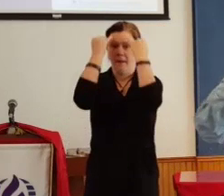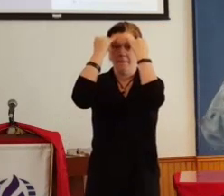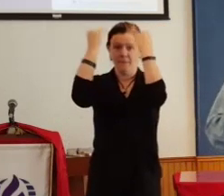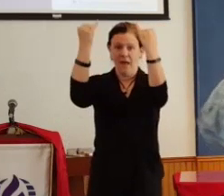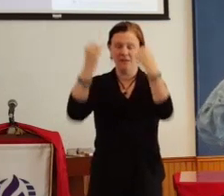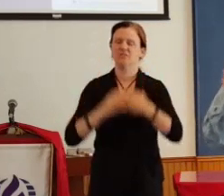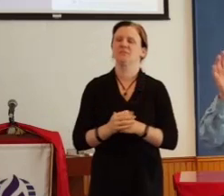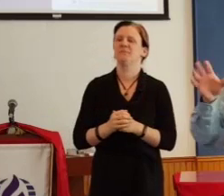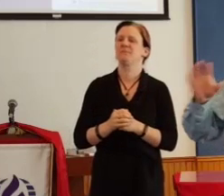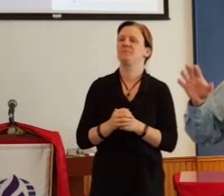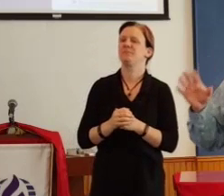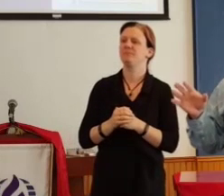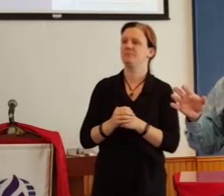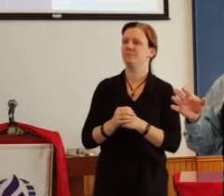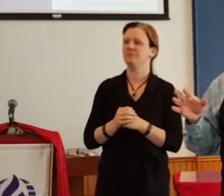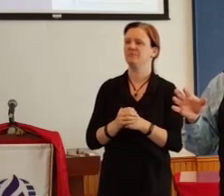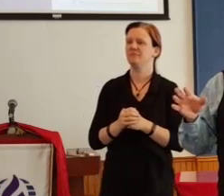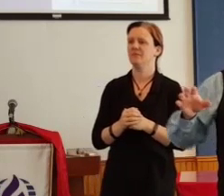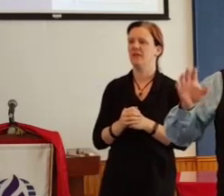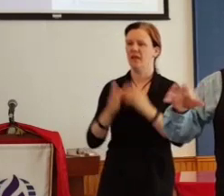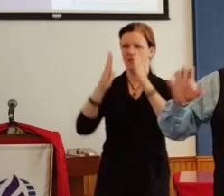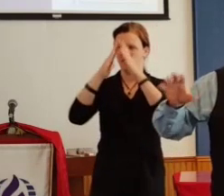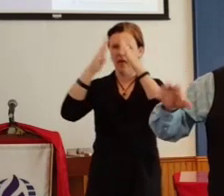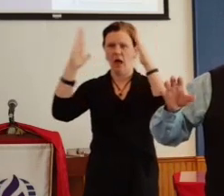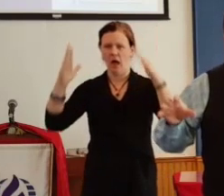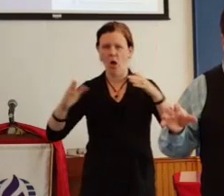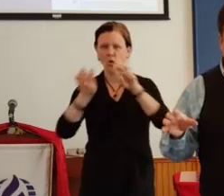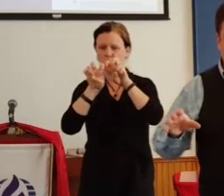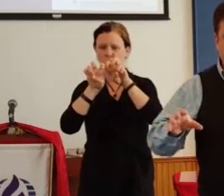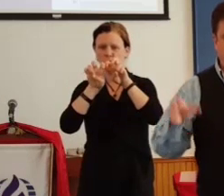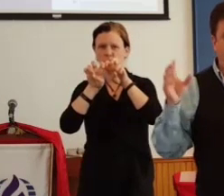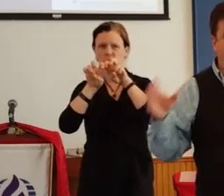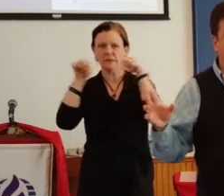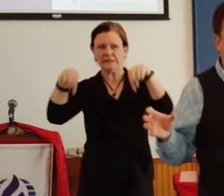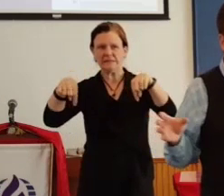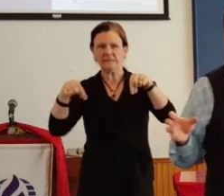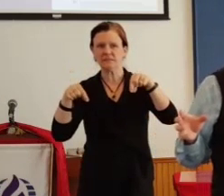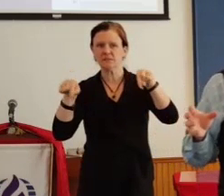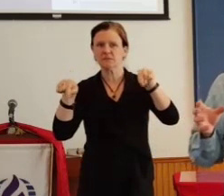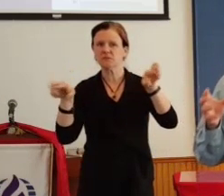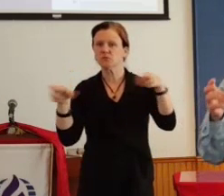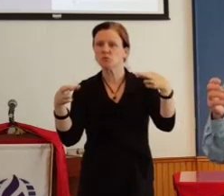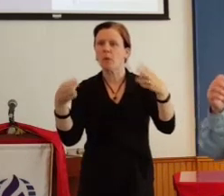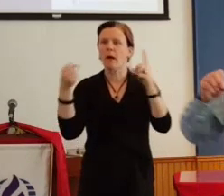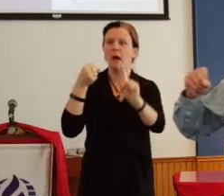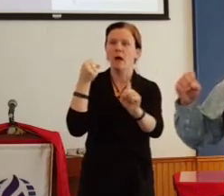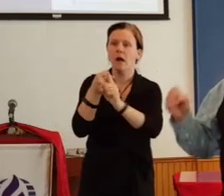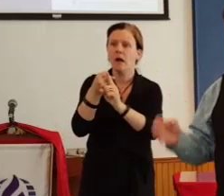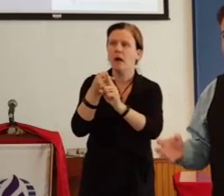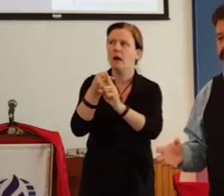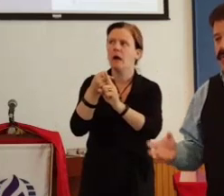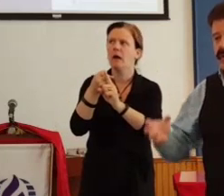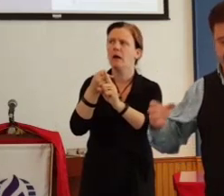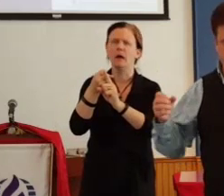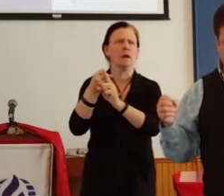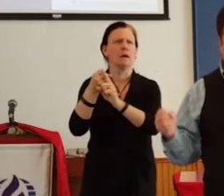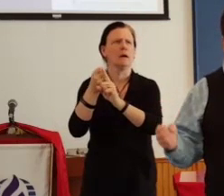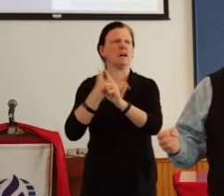sitting in that room, sitting in this room here and all of a sudden you hear the sound of a great